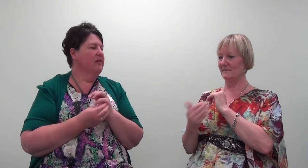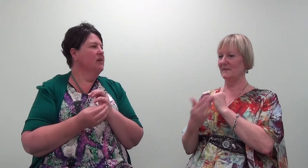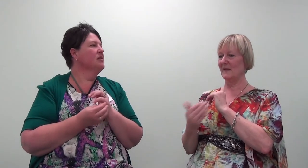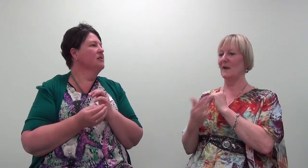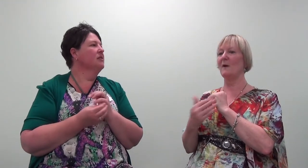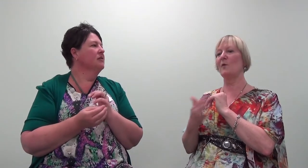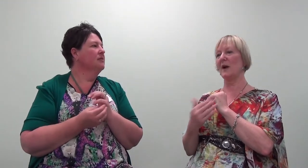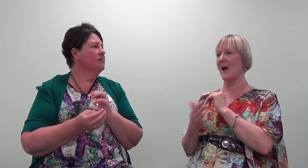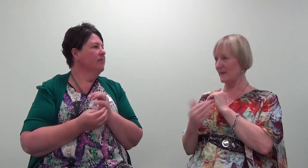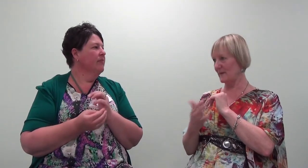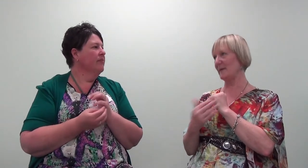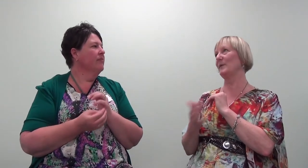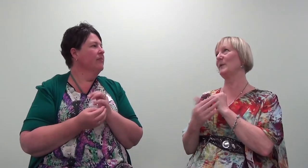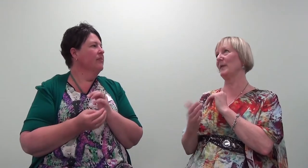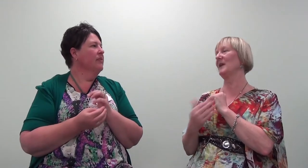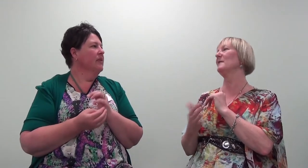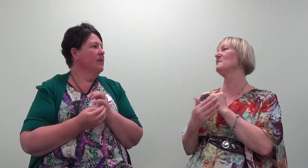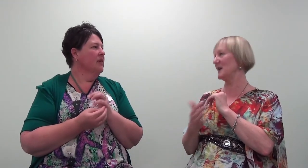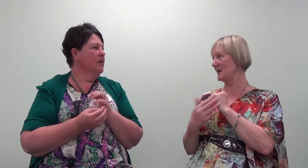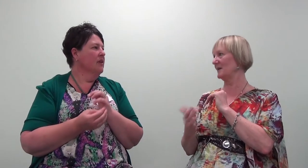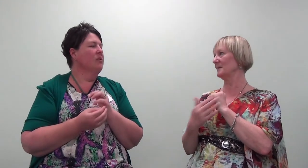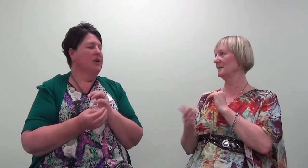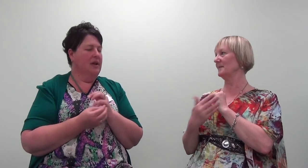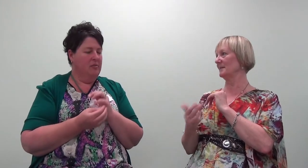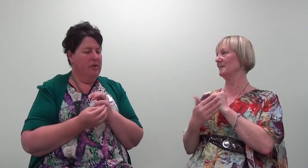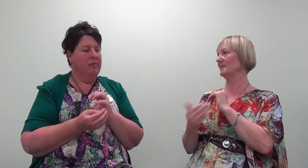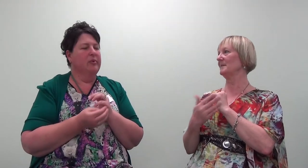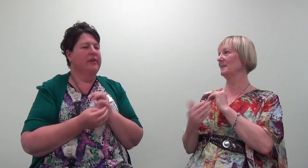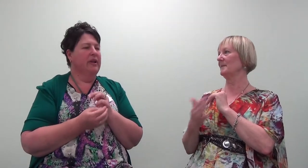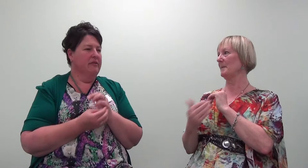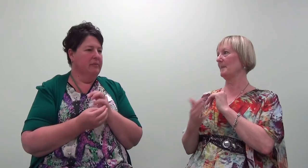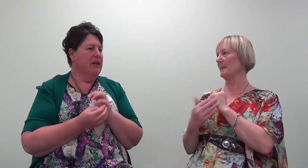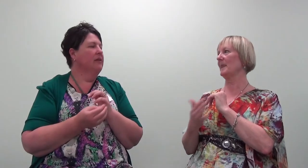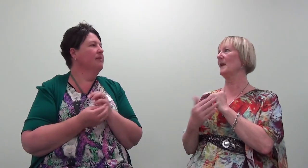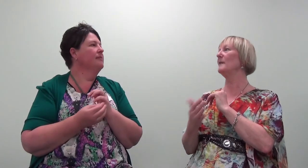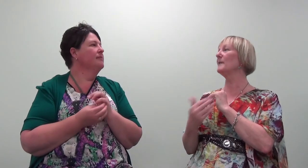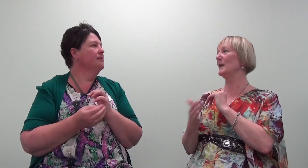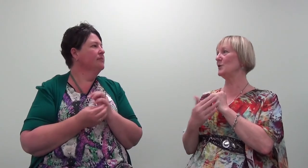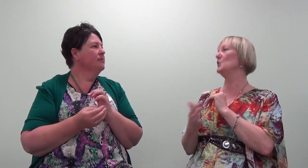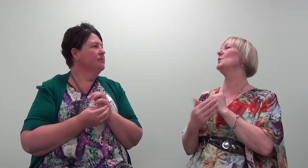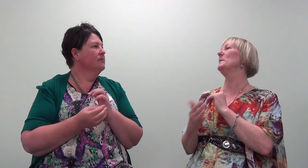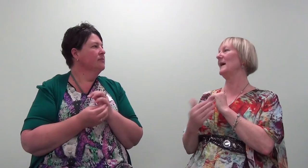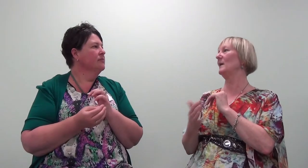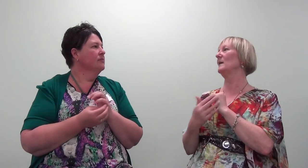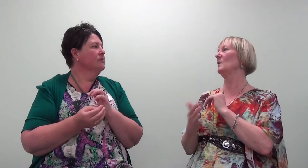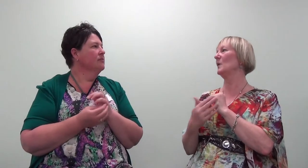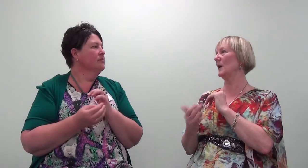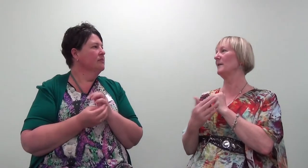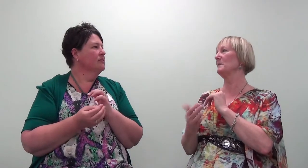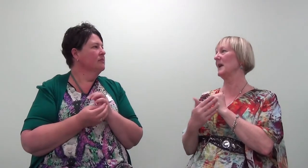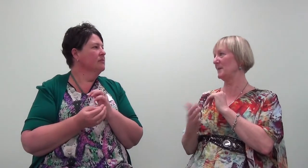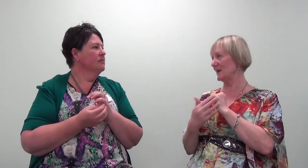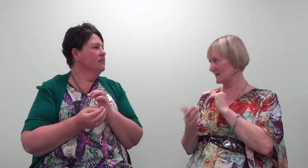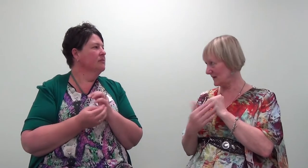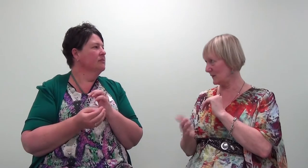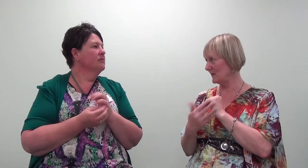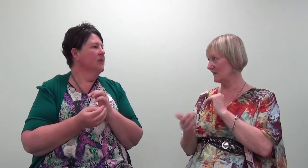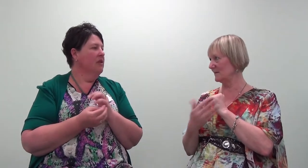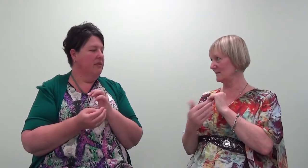fears. Of what other people will think of me. What other people will think of me. If they knew about what I'm keeping a secret. If